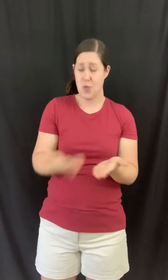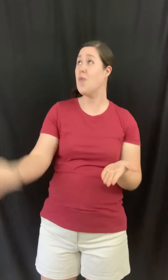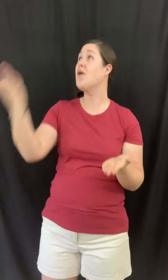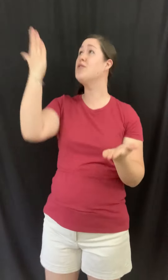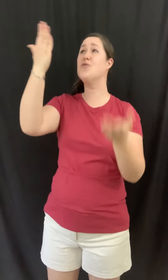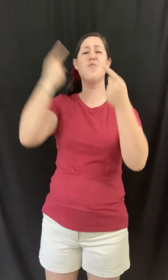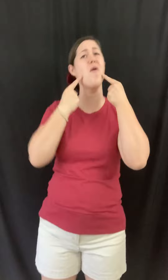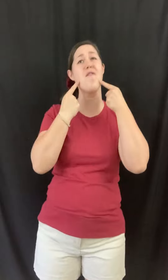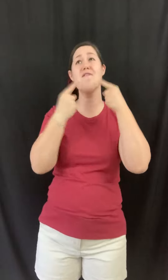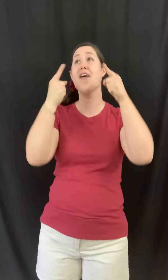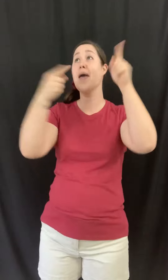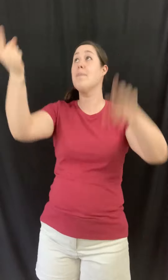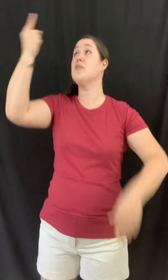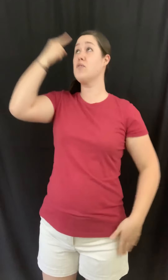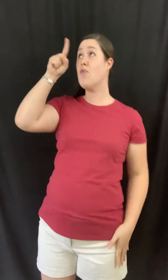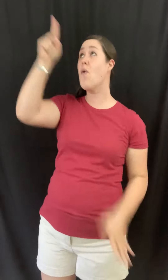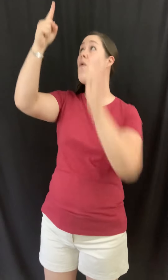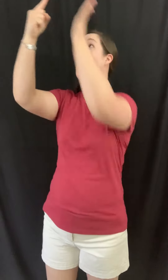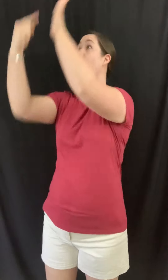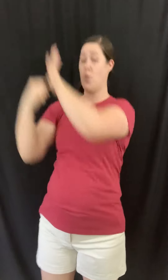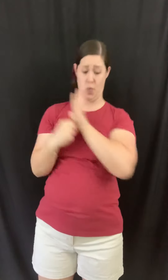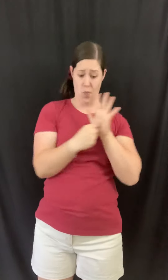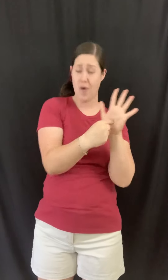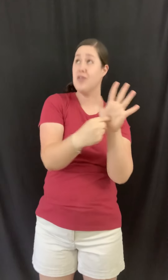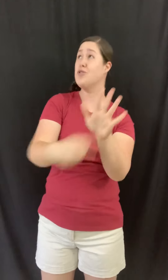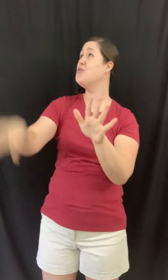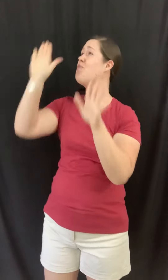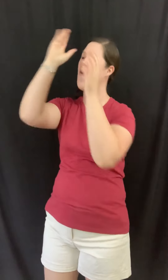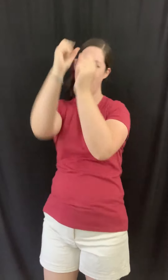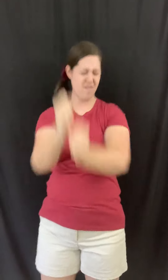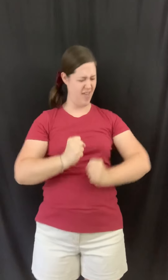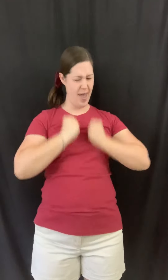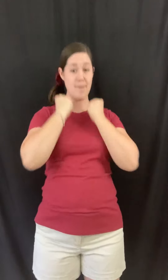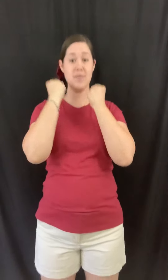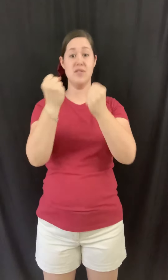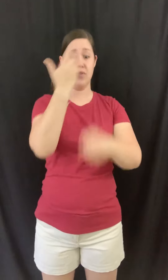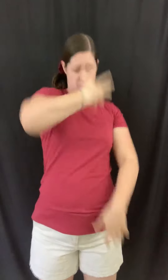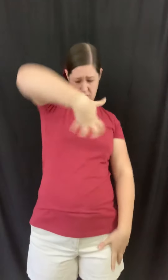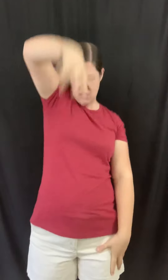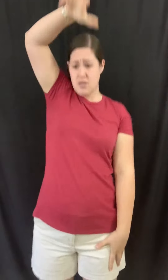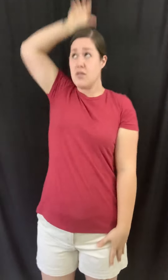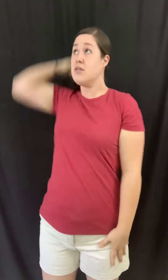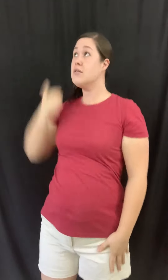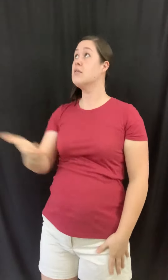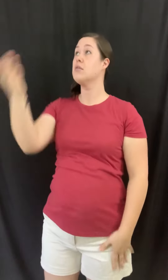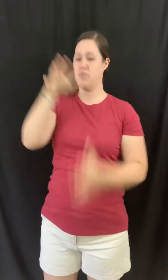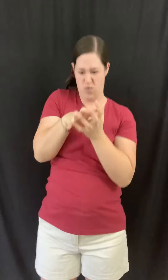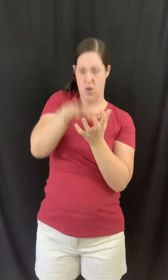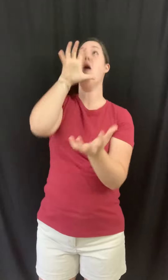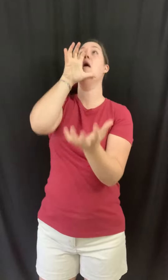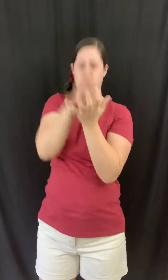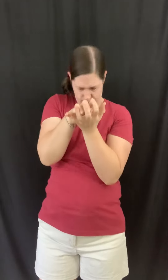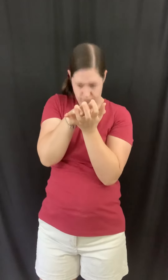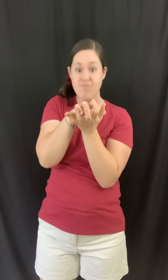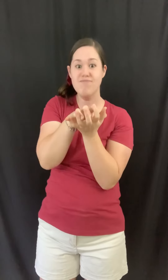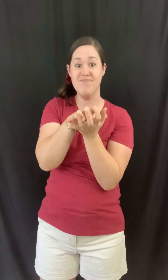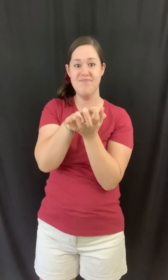what you are famous for What you are famous for Show the miles of lions